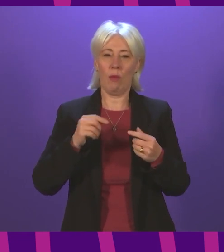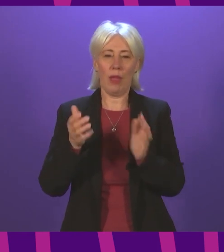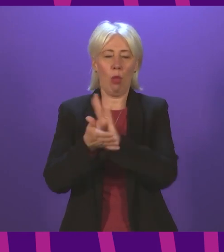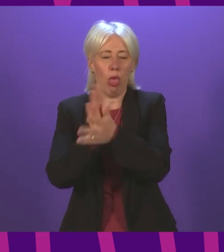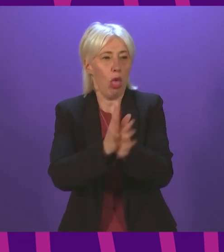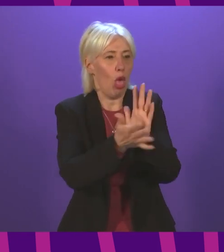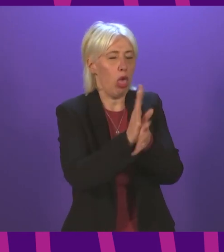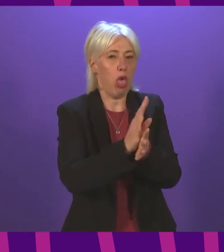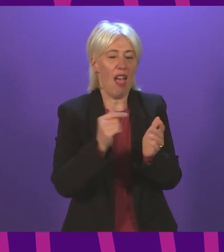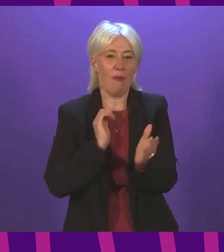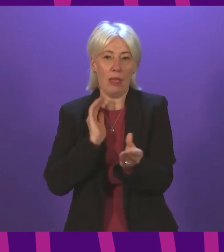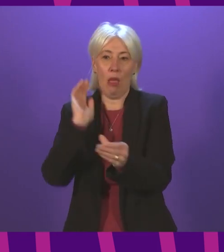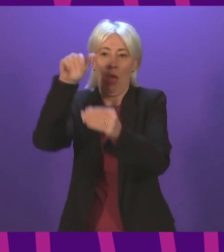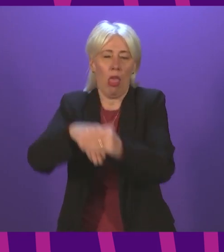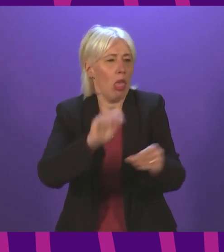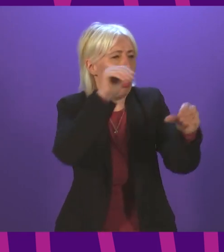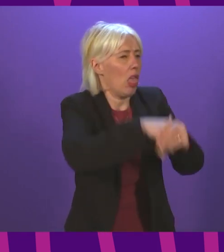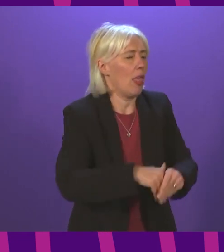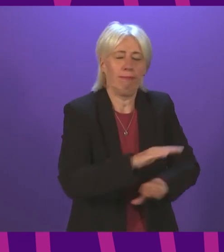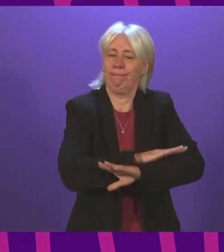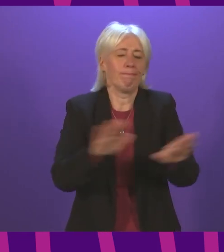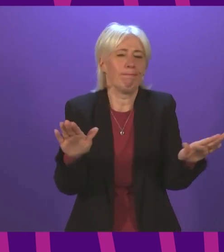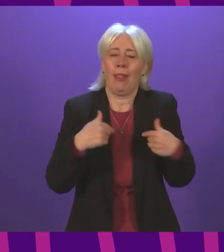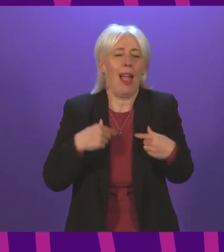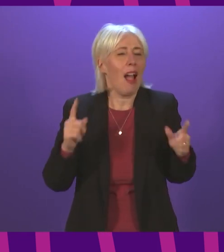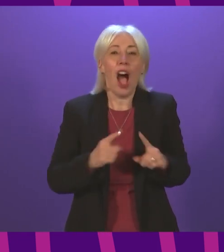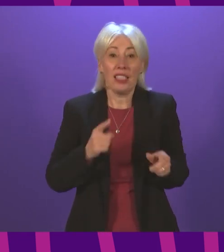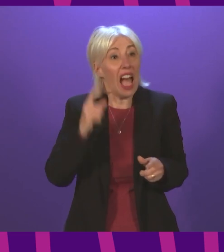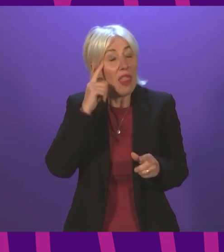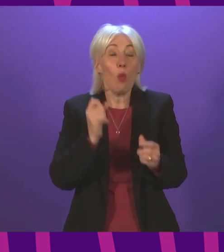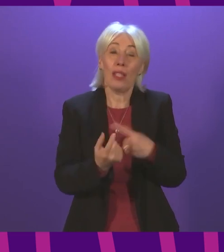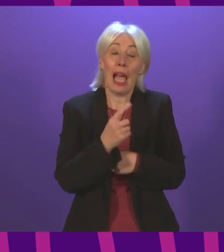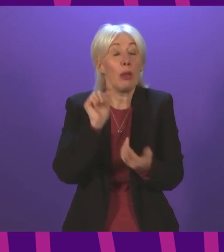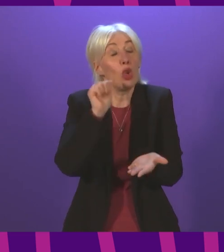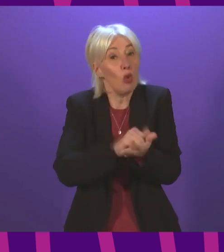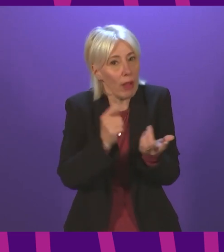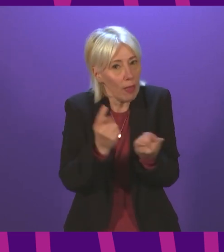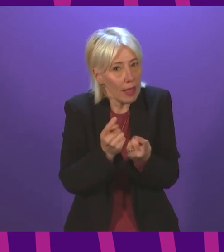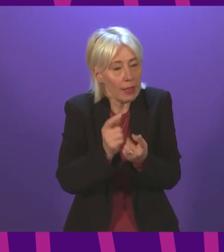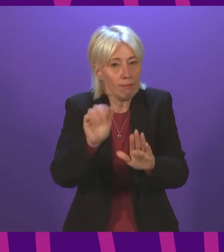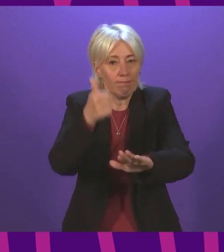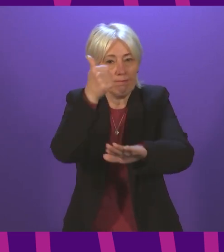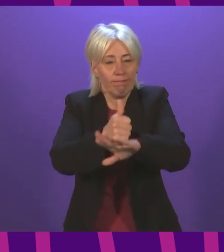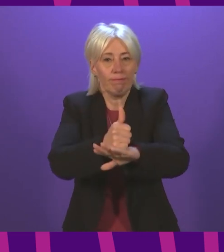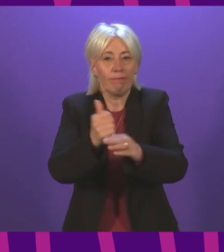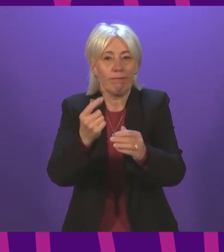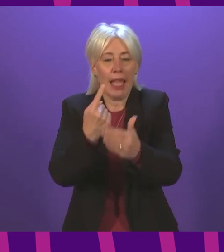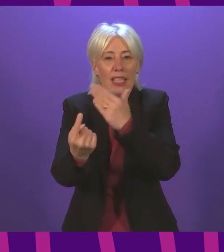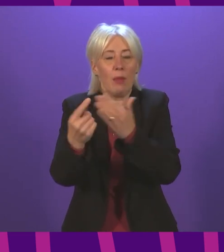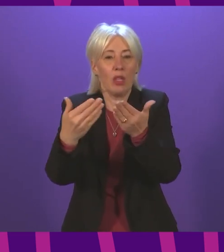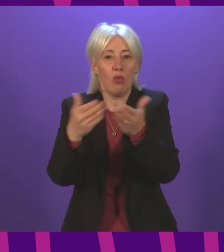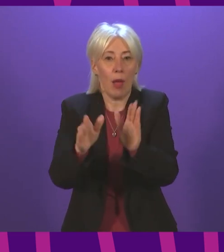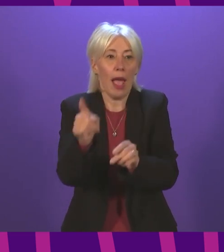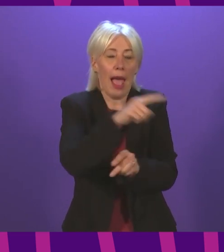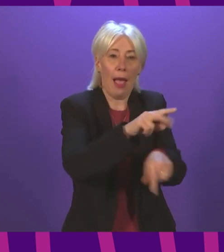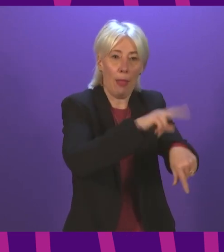processes by getting further into the detail of this right now. We have done what I think is the right thing to establish the independent inquiry. is entirely for the